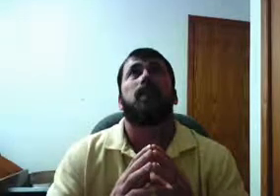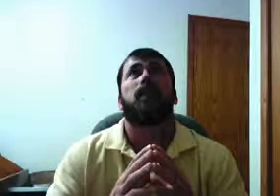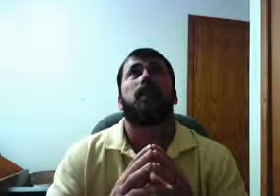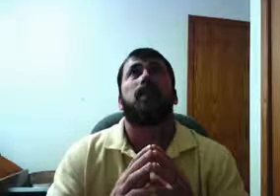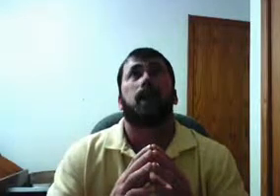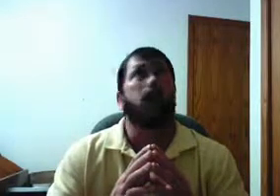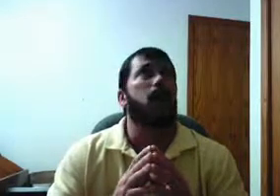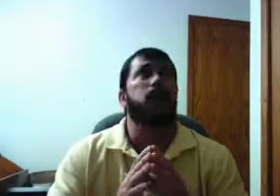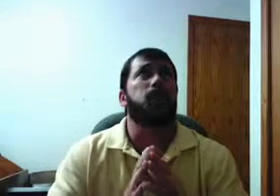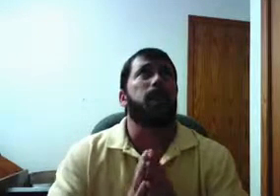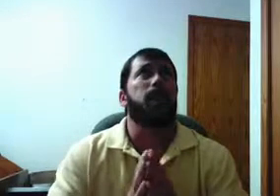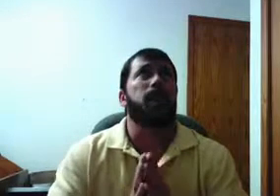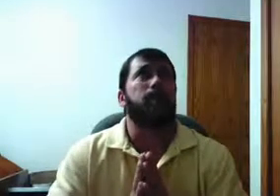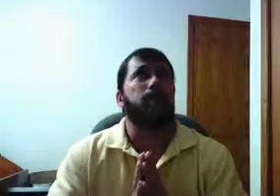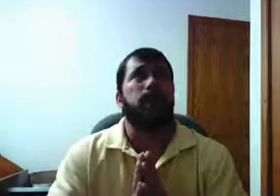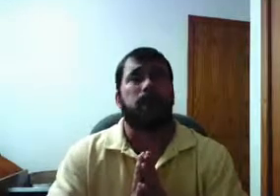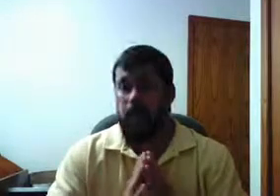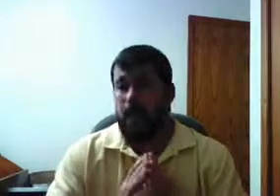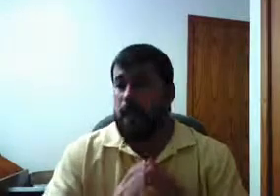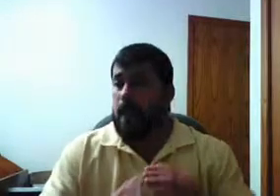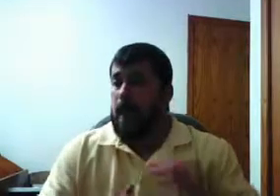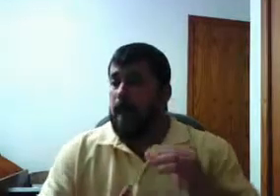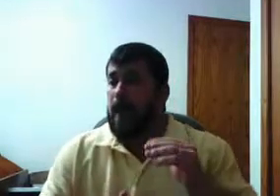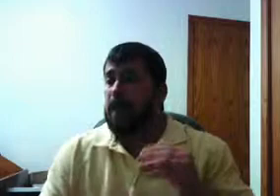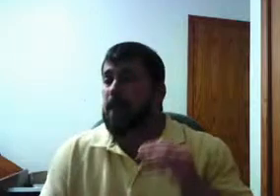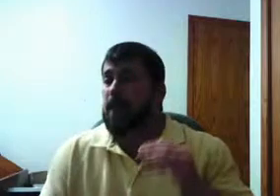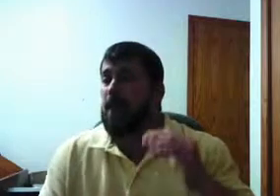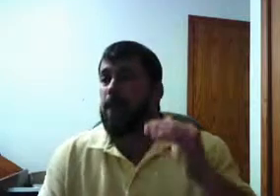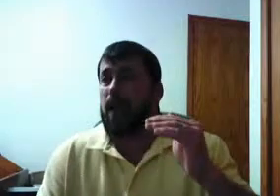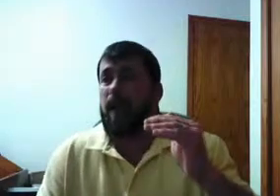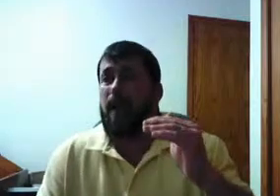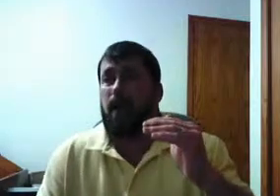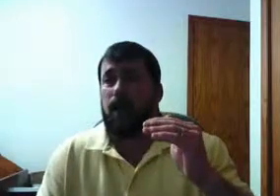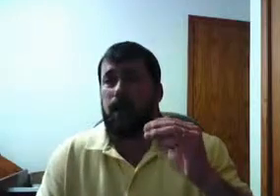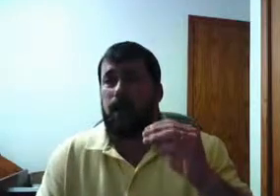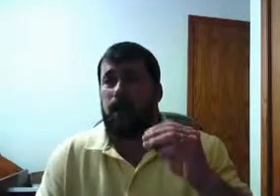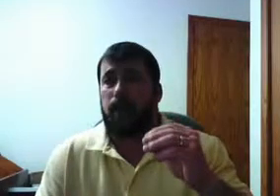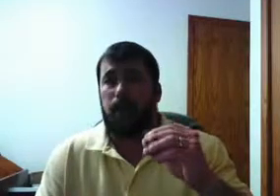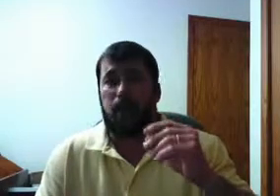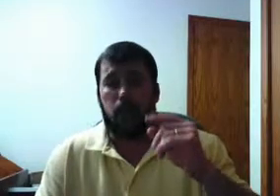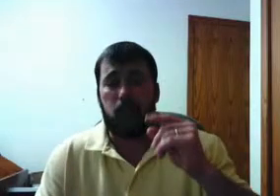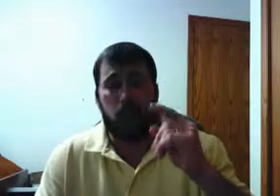and God, you've got to help me with this, that does not bring about the destruction